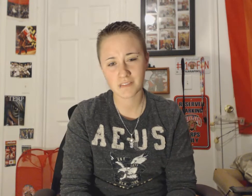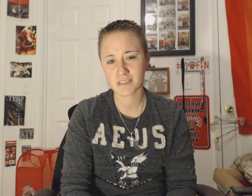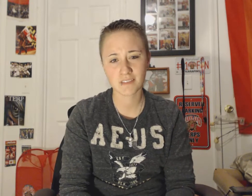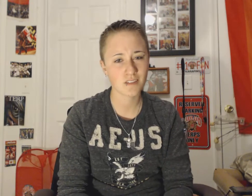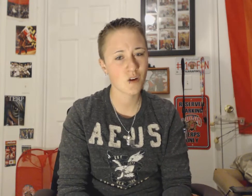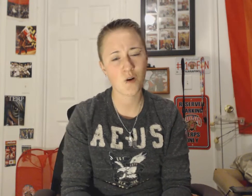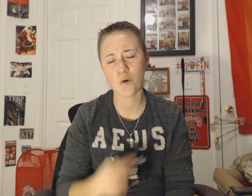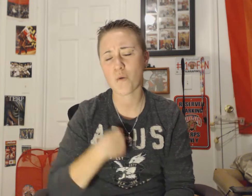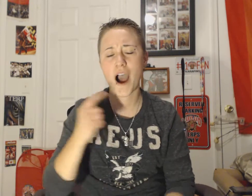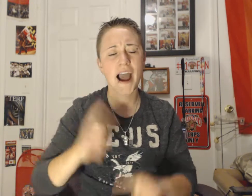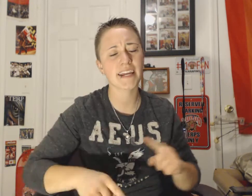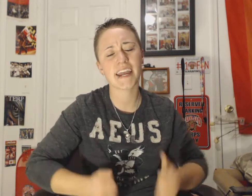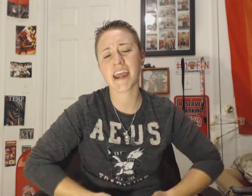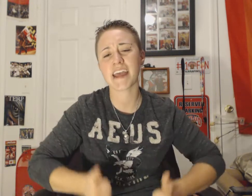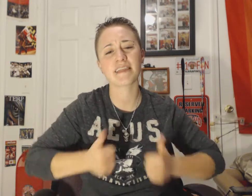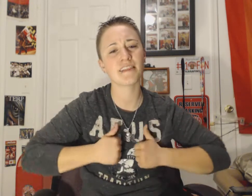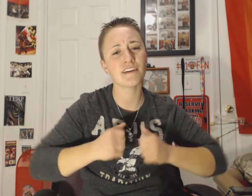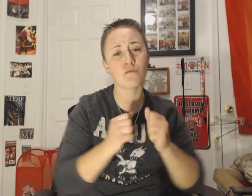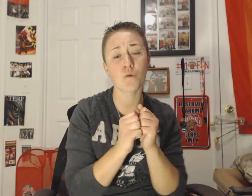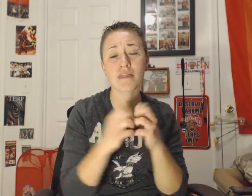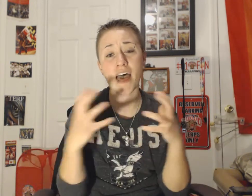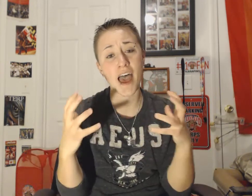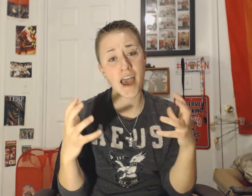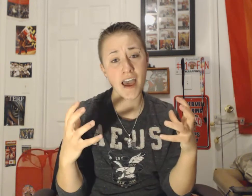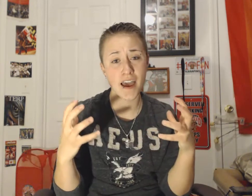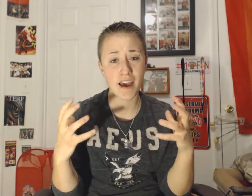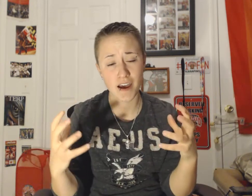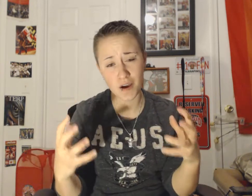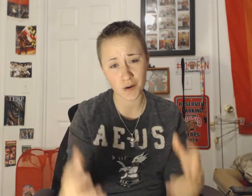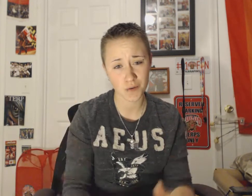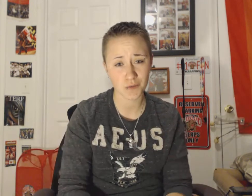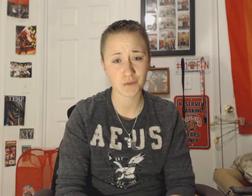Oh, I can't live can't without Oh,